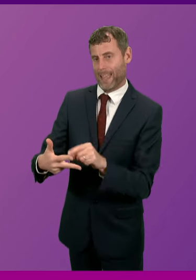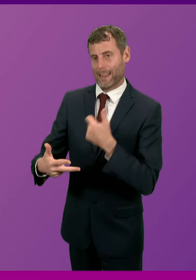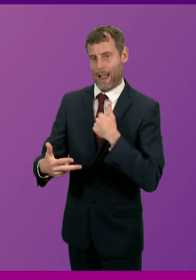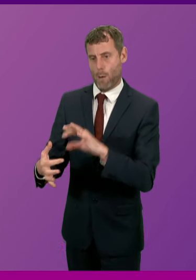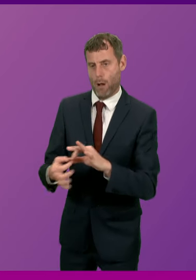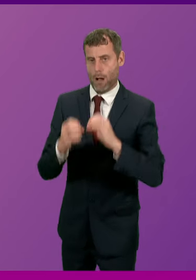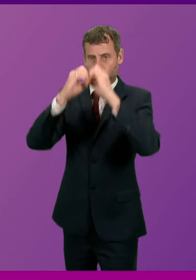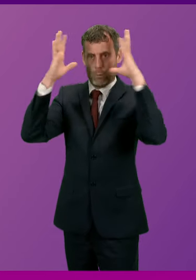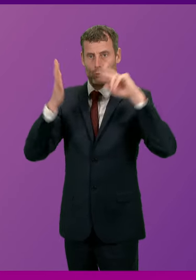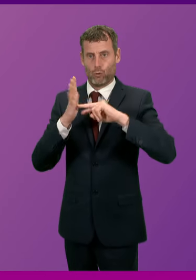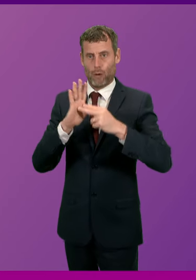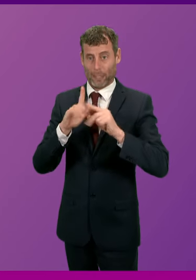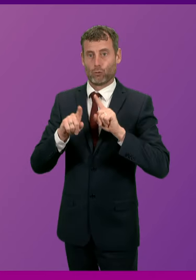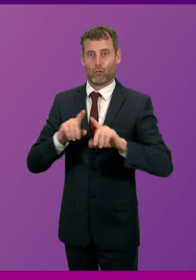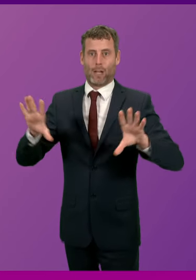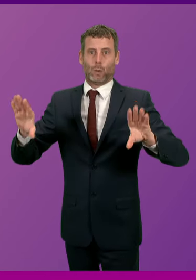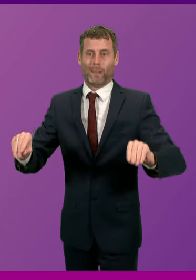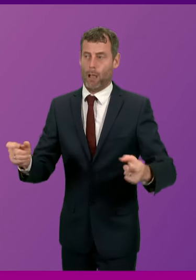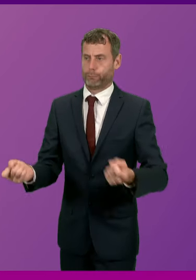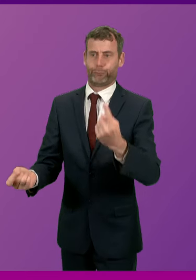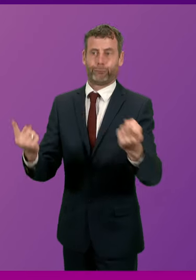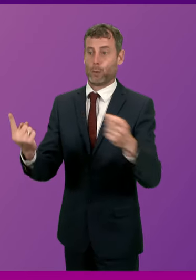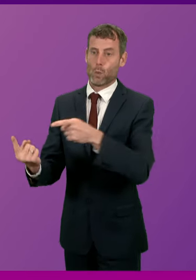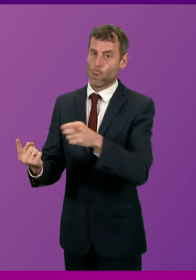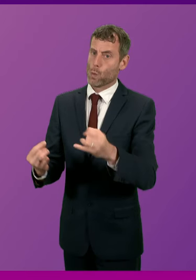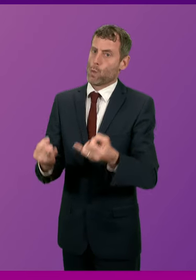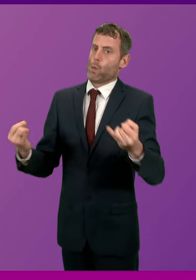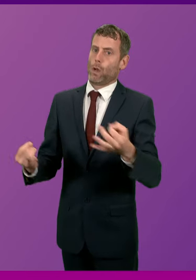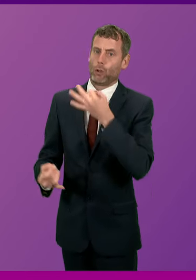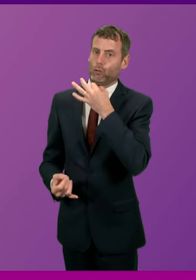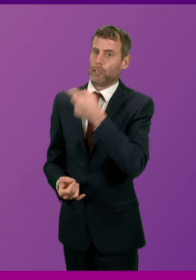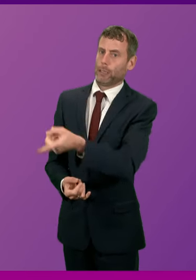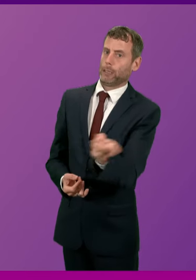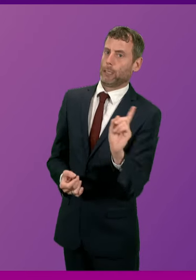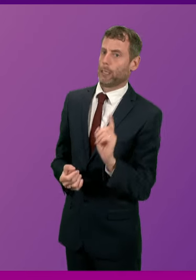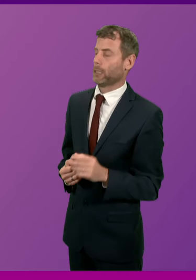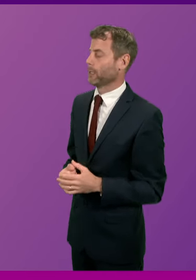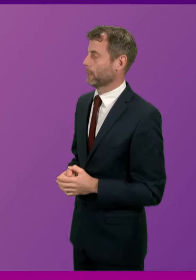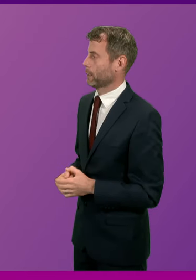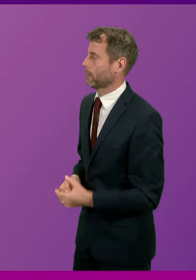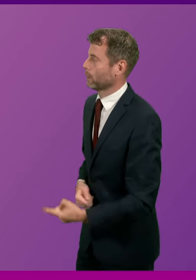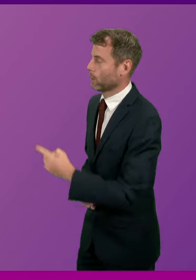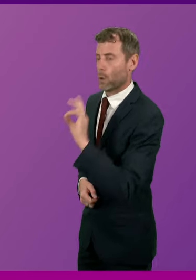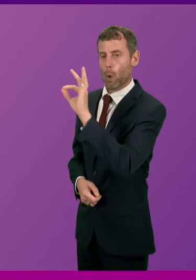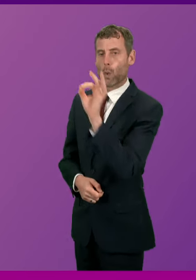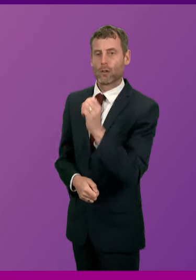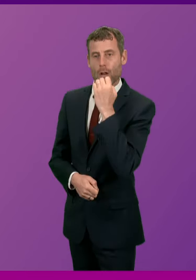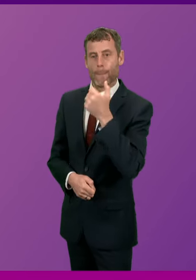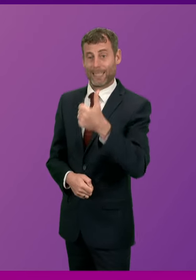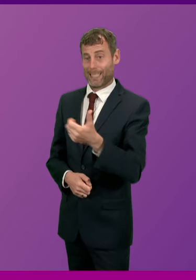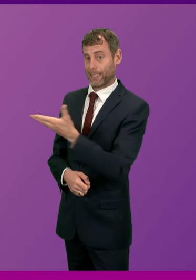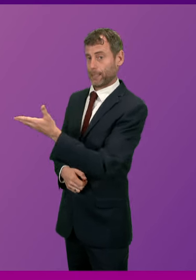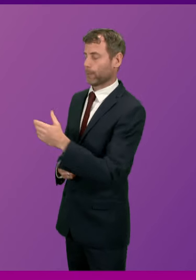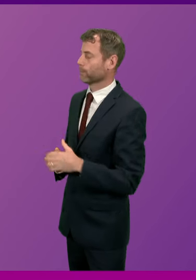in this activity to address what I recognise is a very significant threat. Thank you. Question number six, Pam Duncan-Clancy.